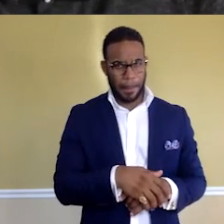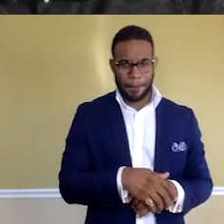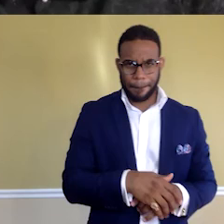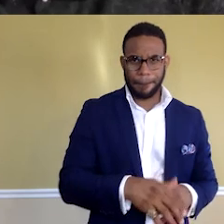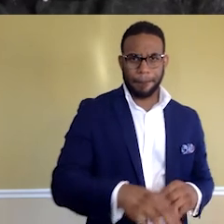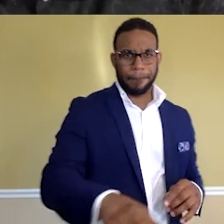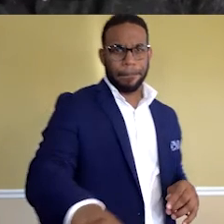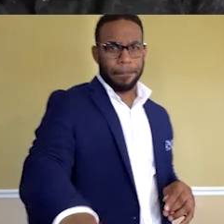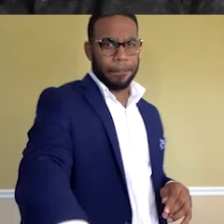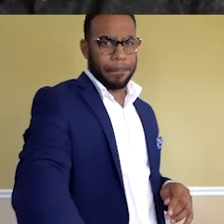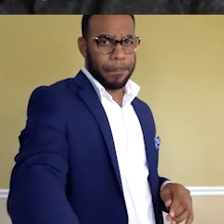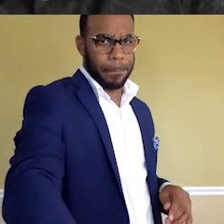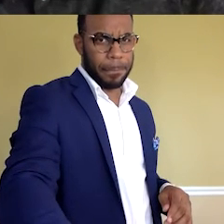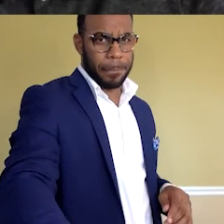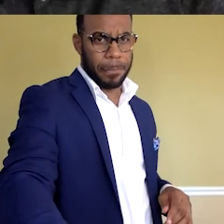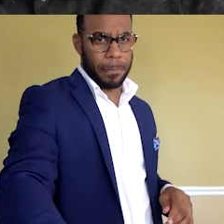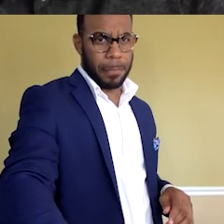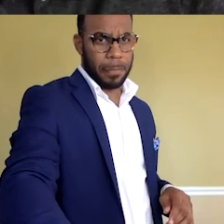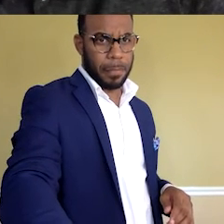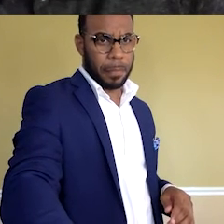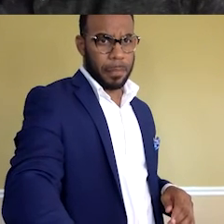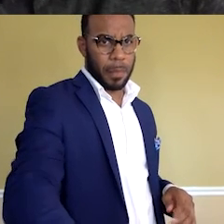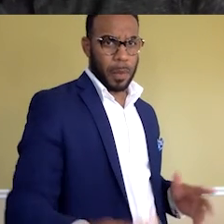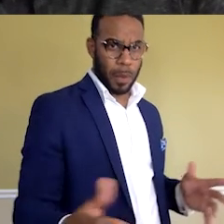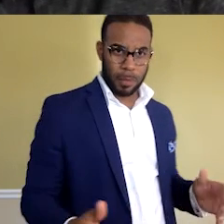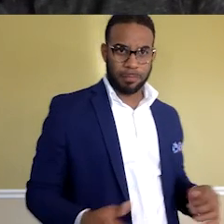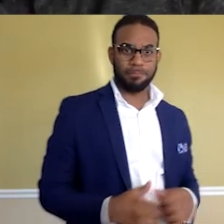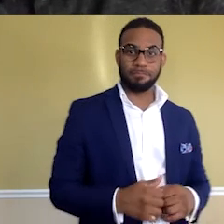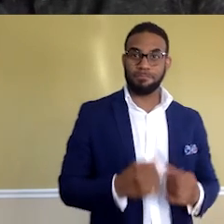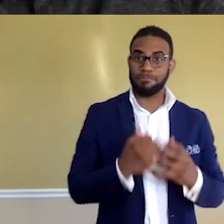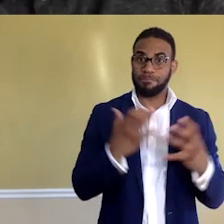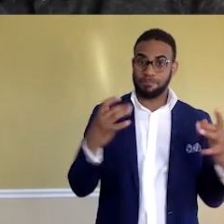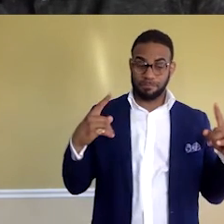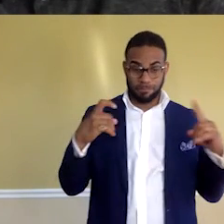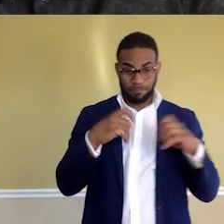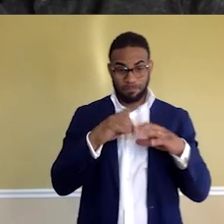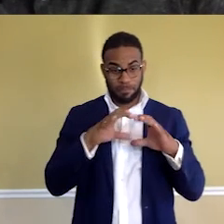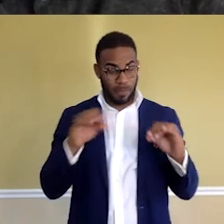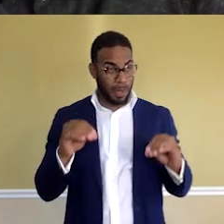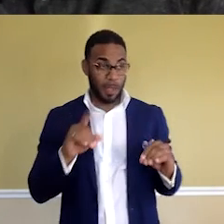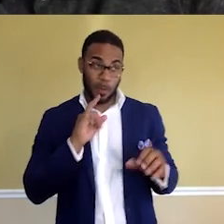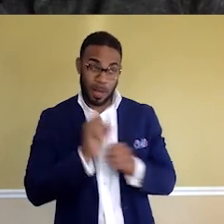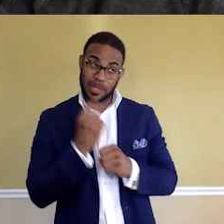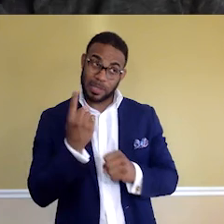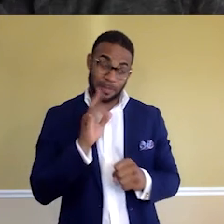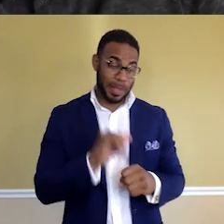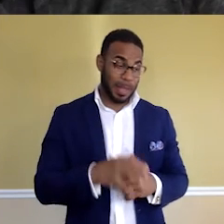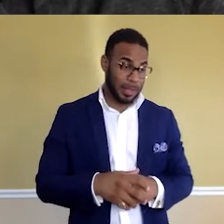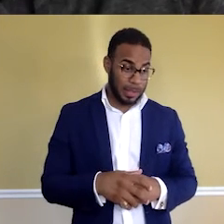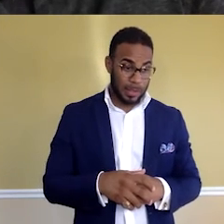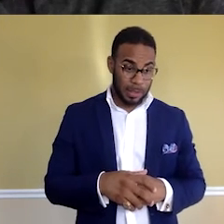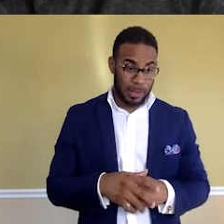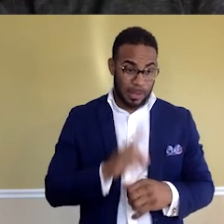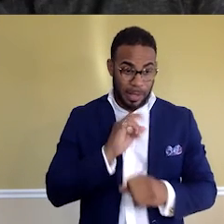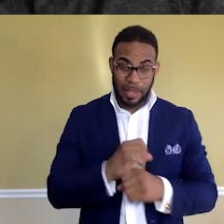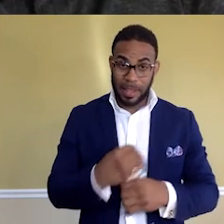Well, it's in a lot of companies, and it's really something that actually affects me a lot.